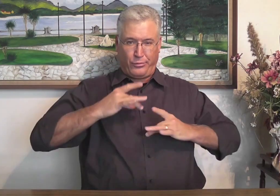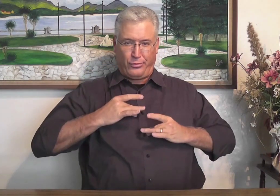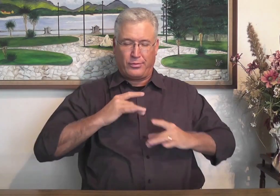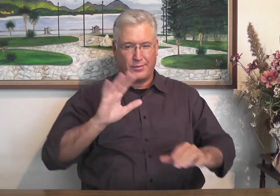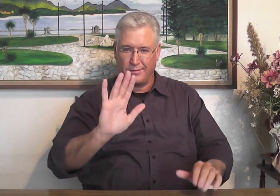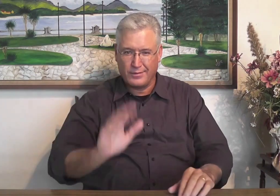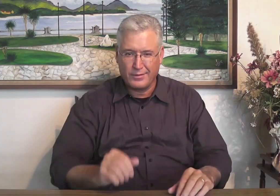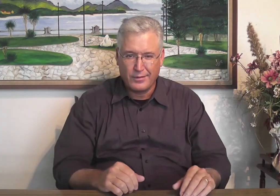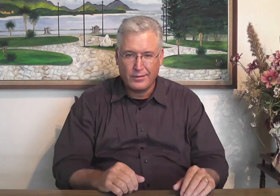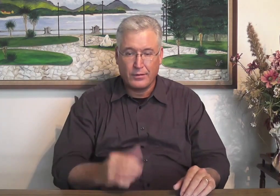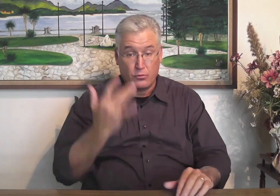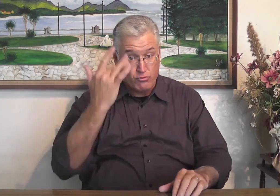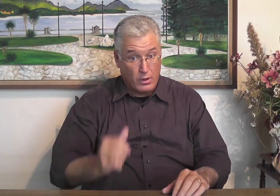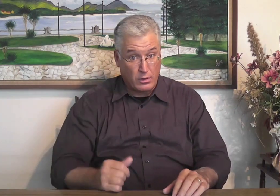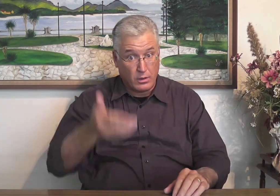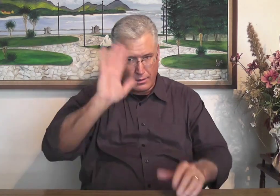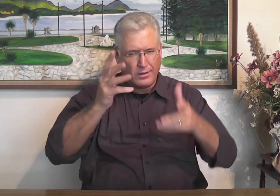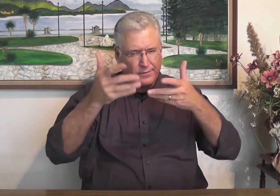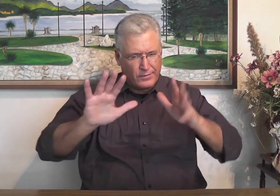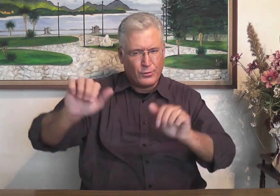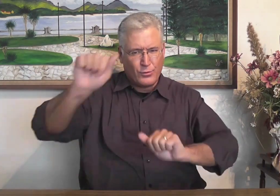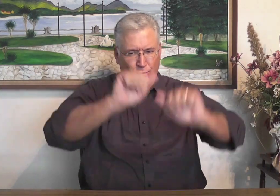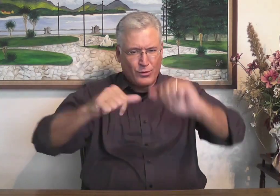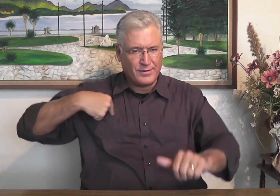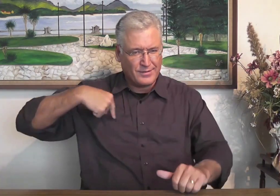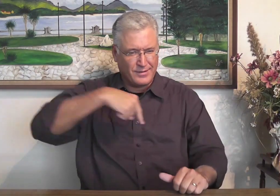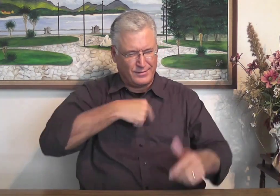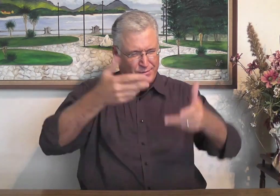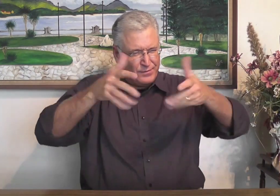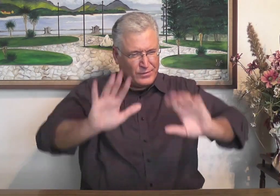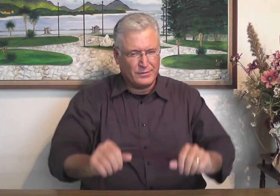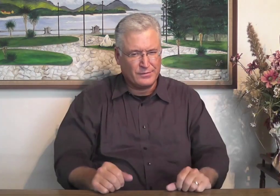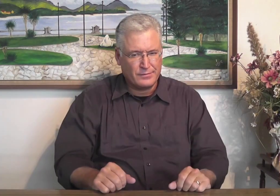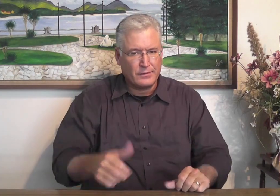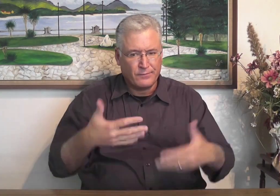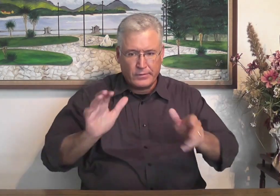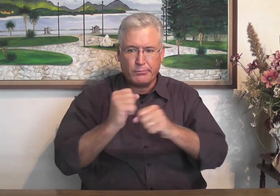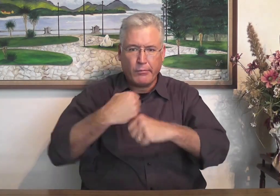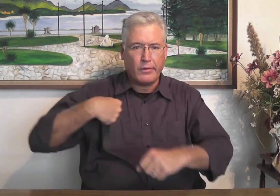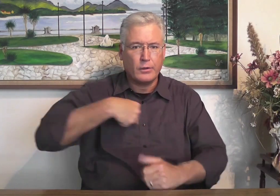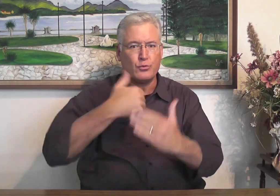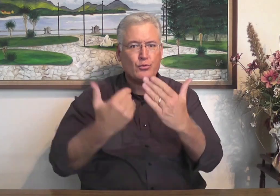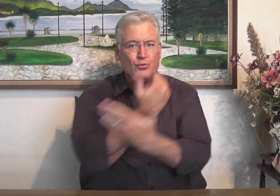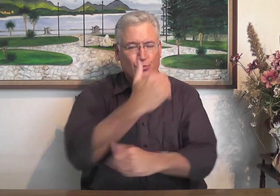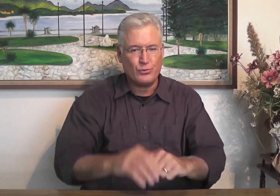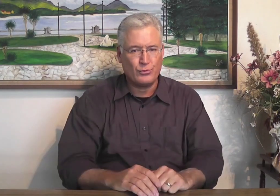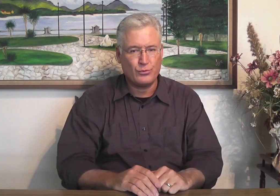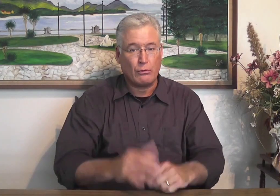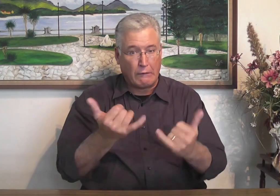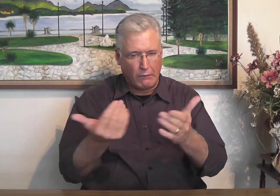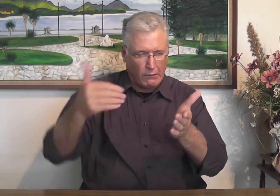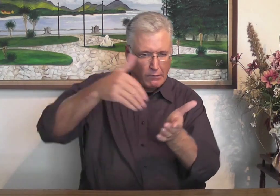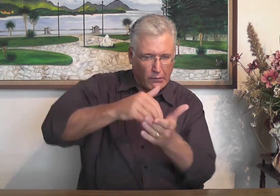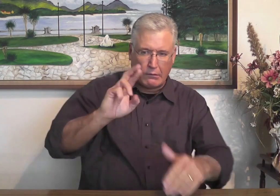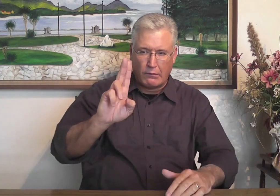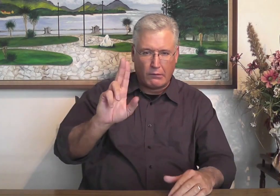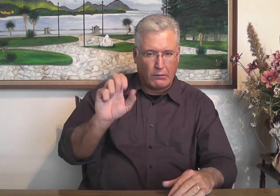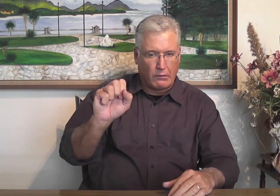and to cover us up. No, because God has already cleaned us just like new.